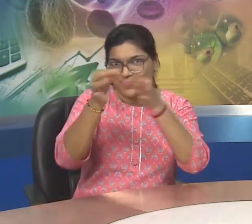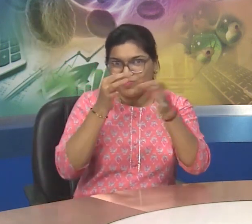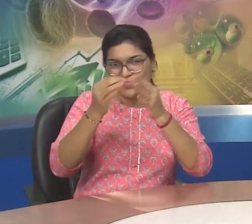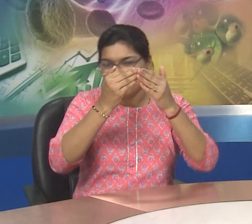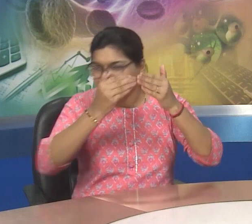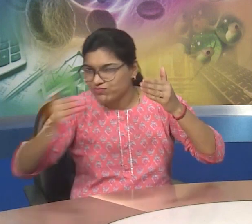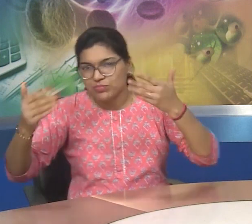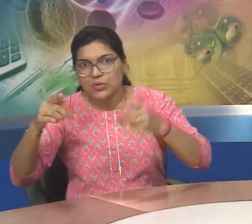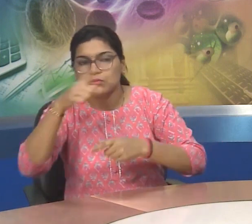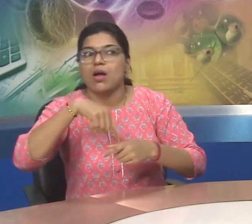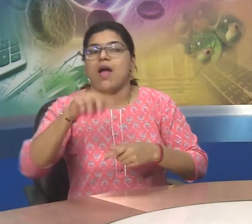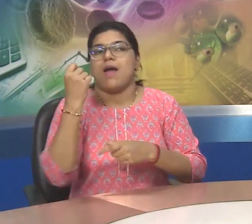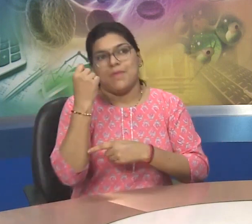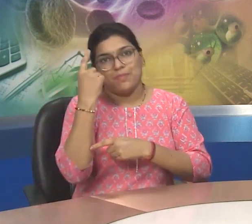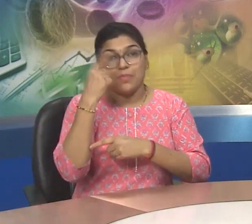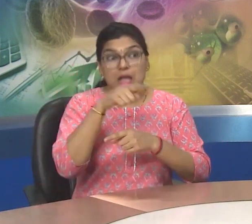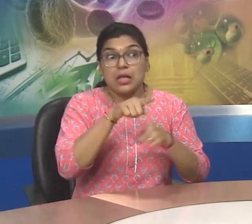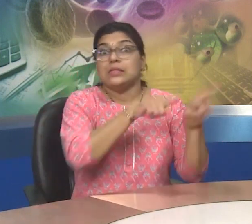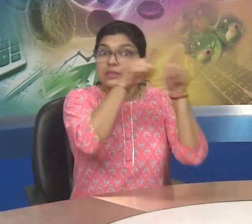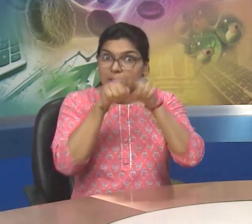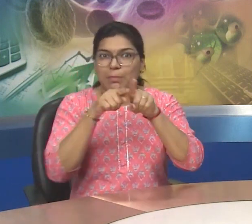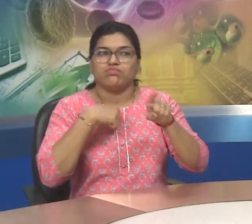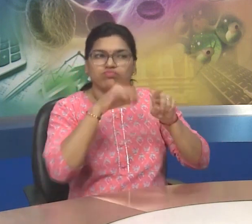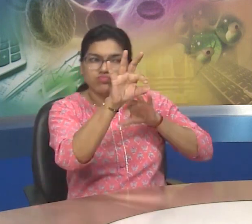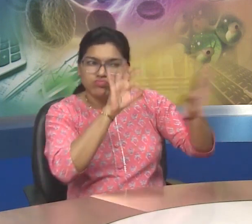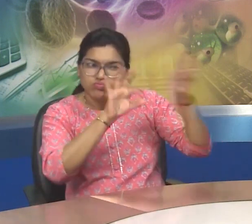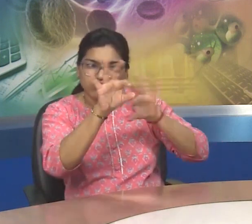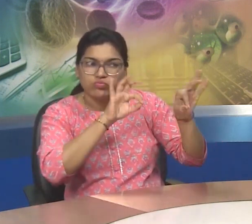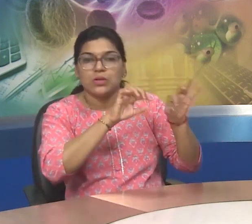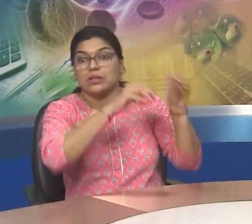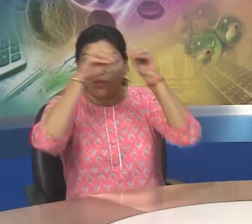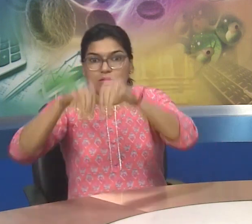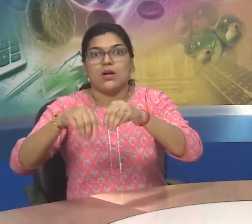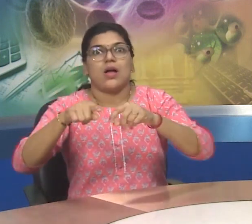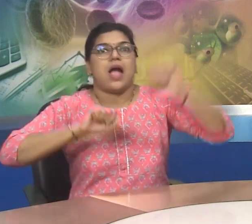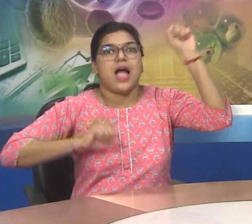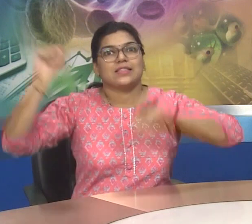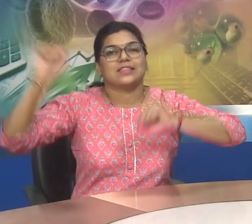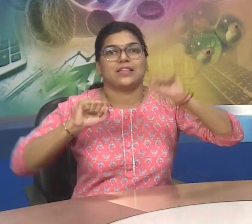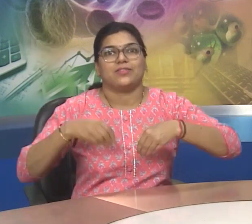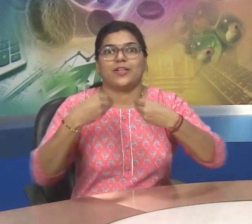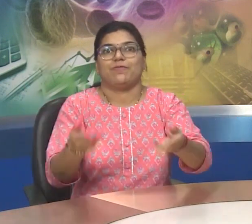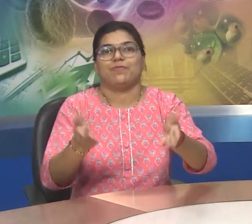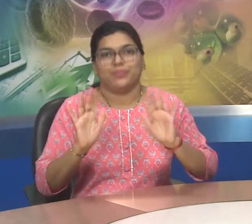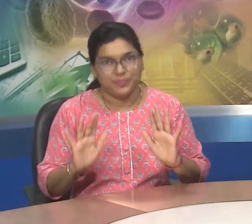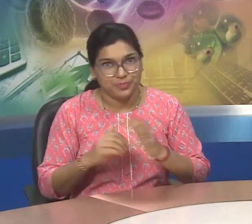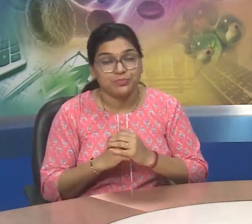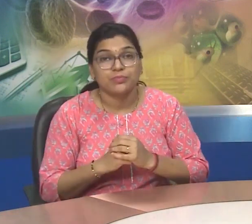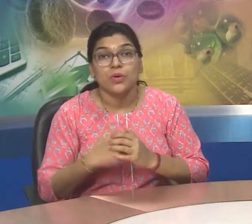let's move to the exercise part of the same chapter I have chosen